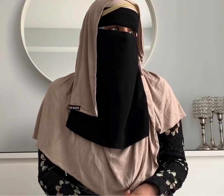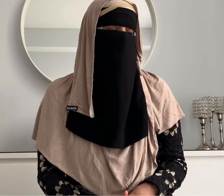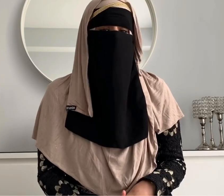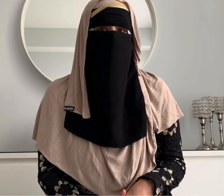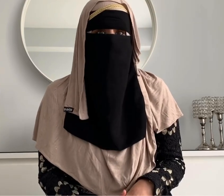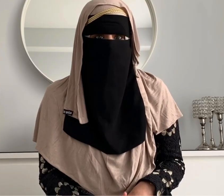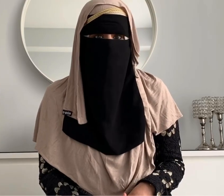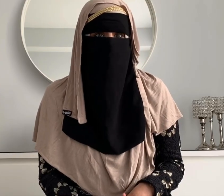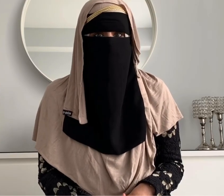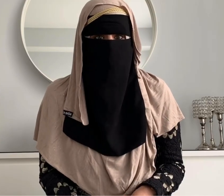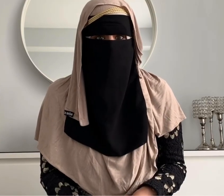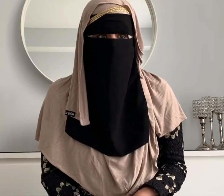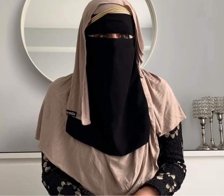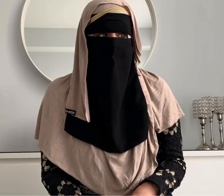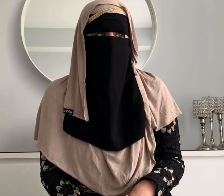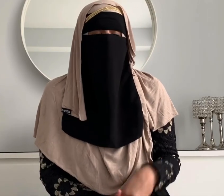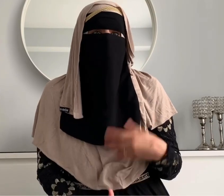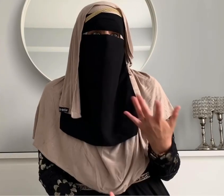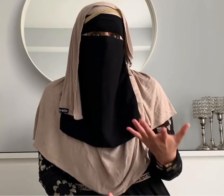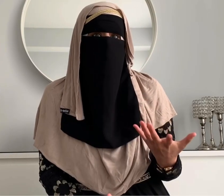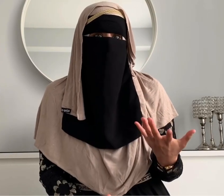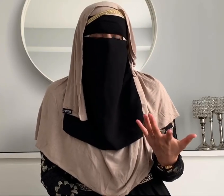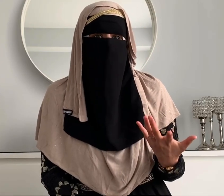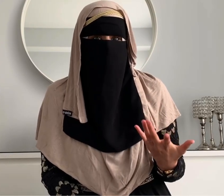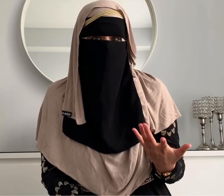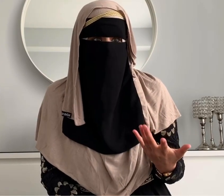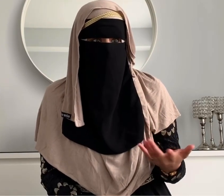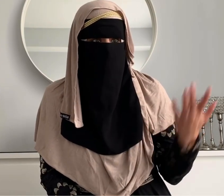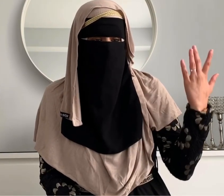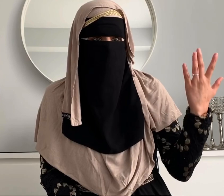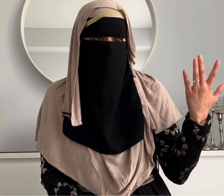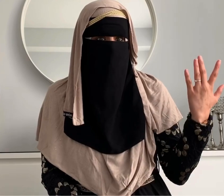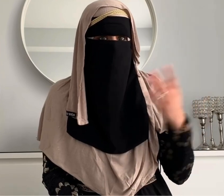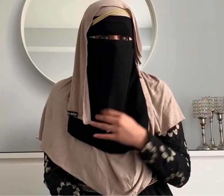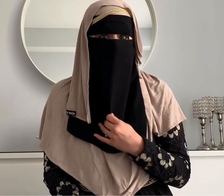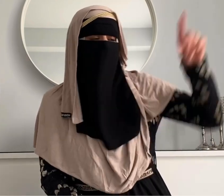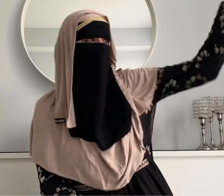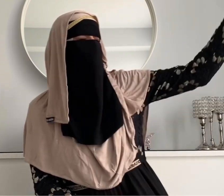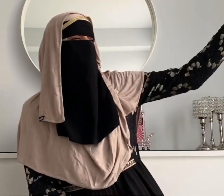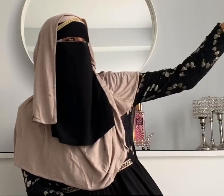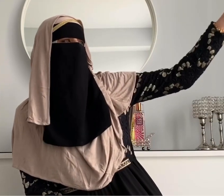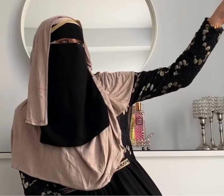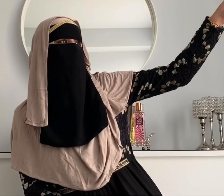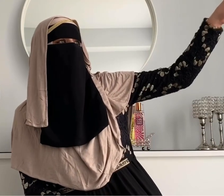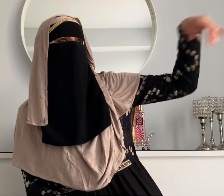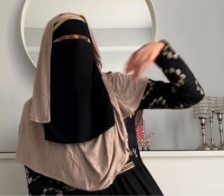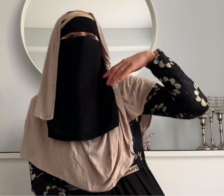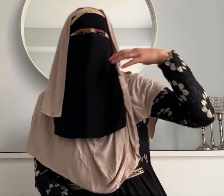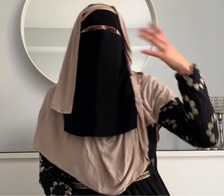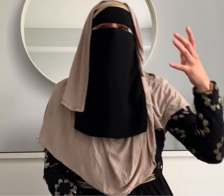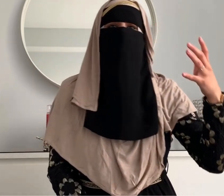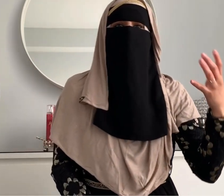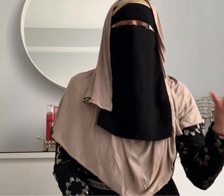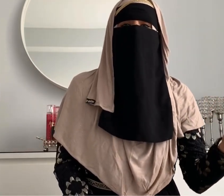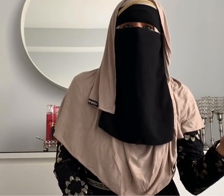babies grow and mature their communication style changes it goes from pointing to everything to eventually talking